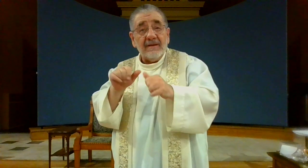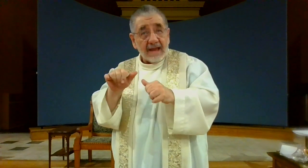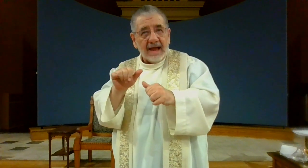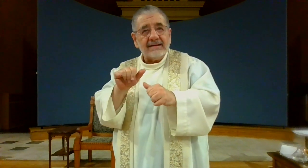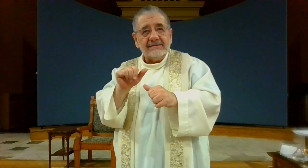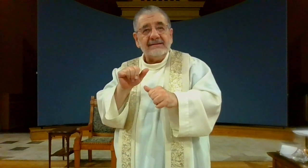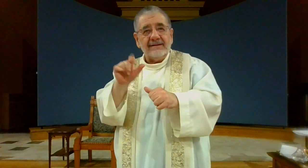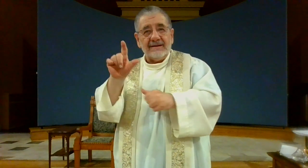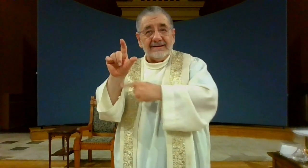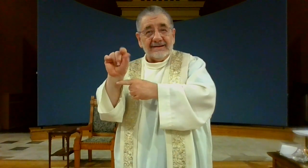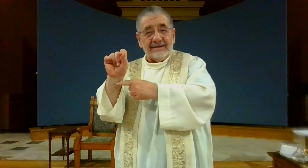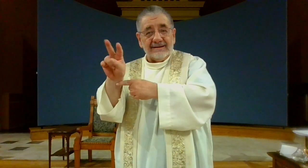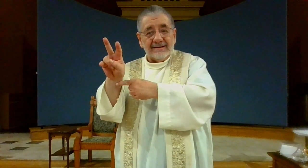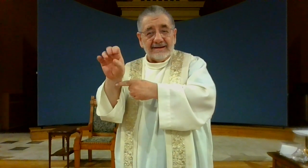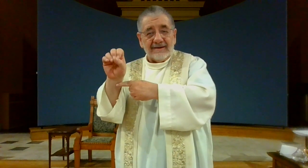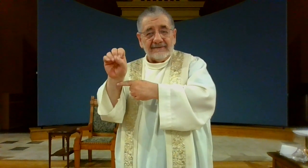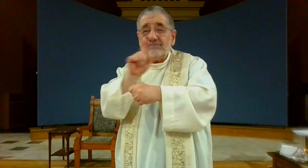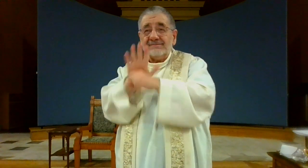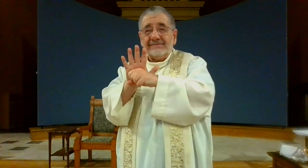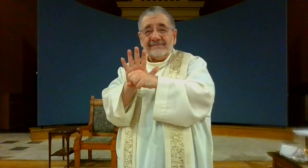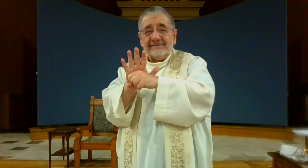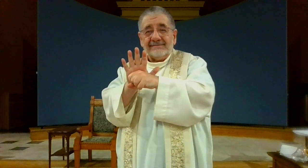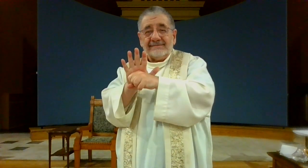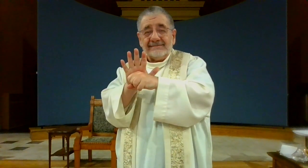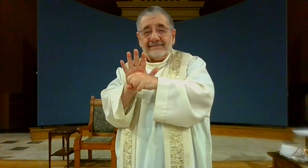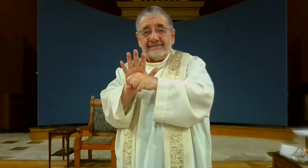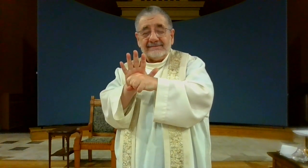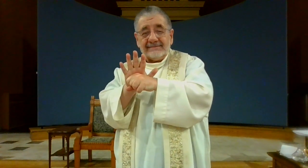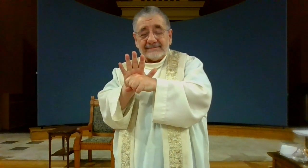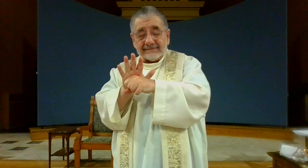through that is love it is a promise